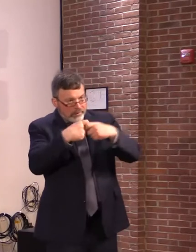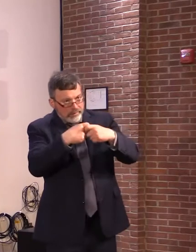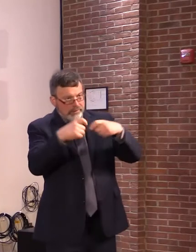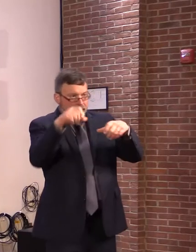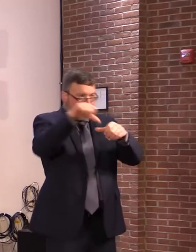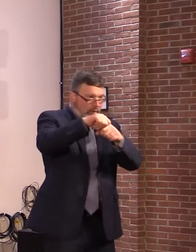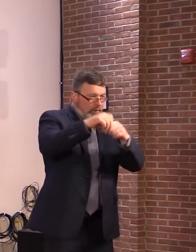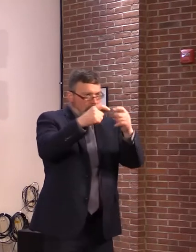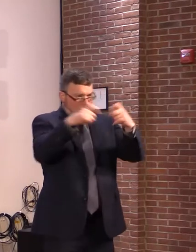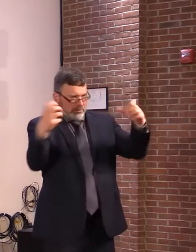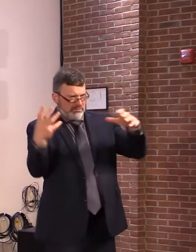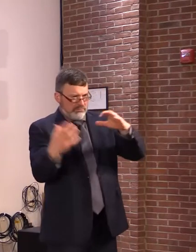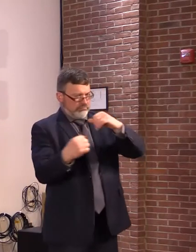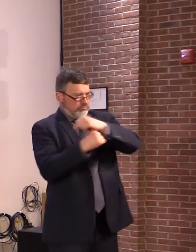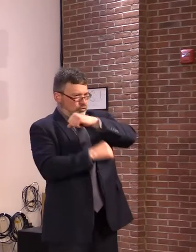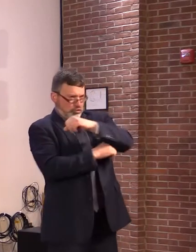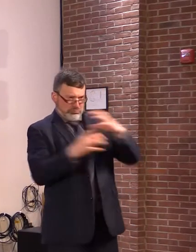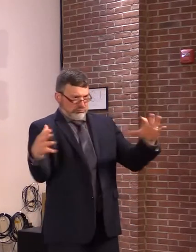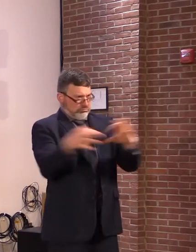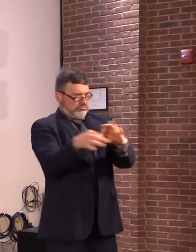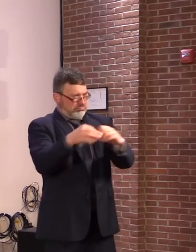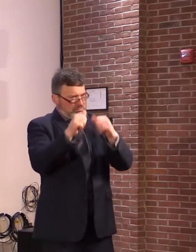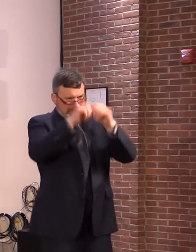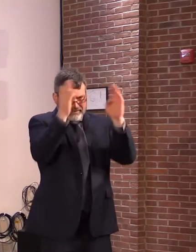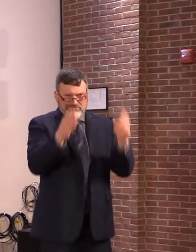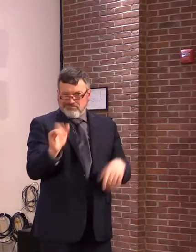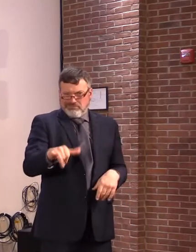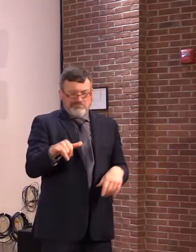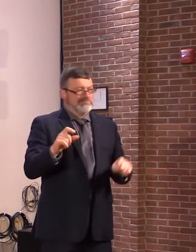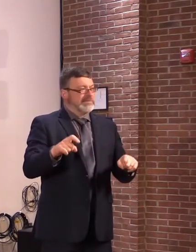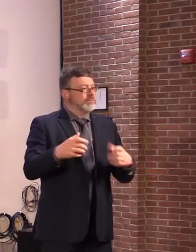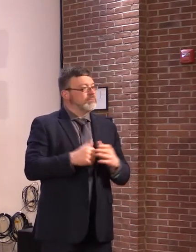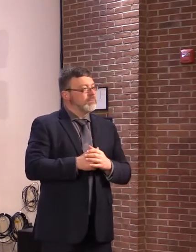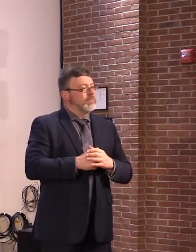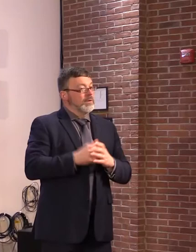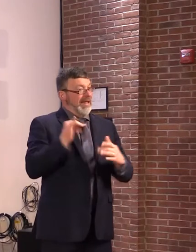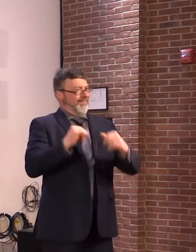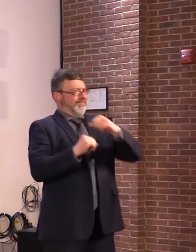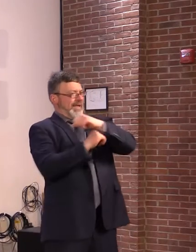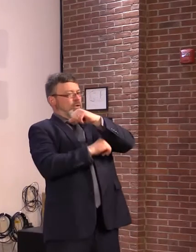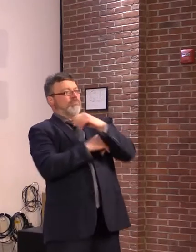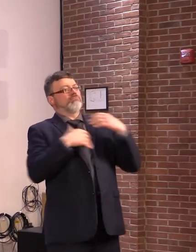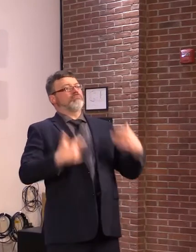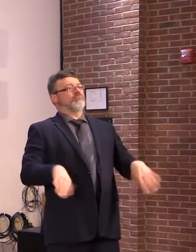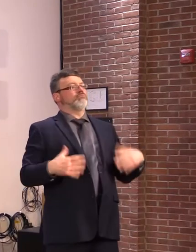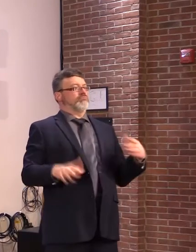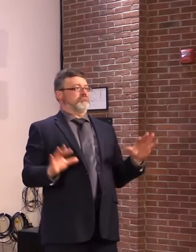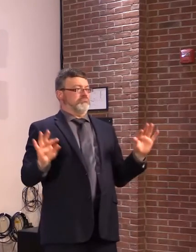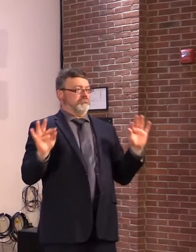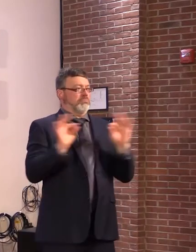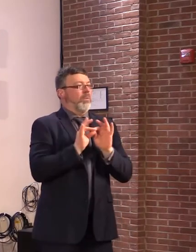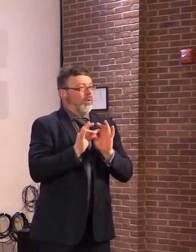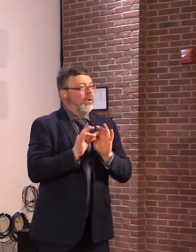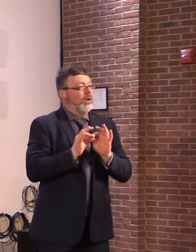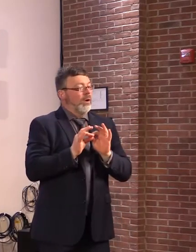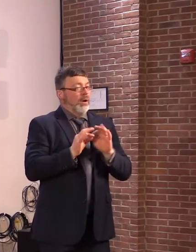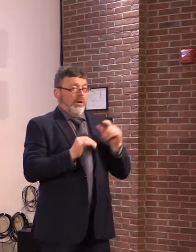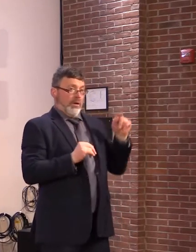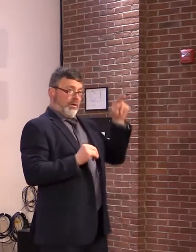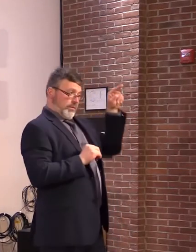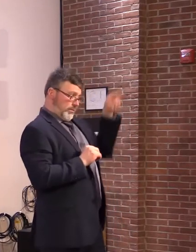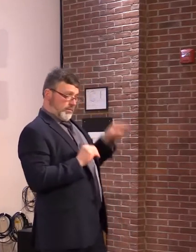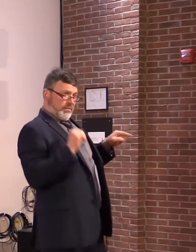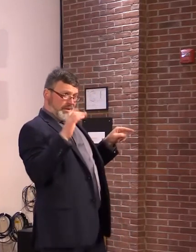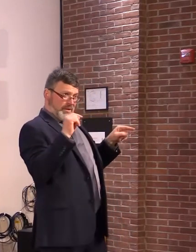but we need the foundation, the fundamentals that go along with it, such as these regulatory forms, to really build the whole